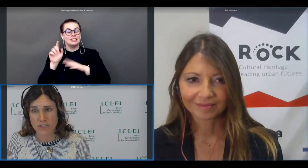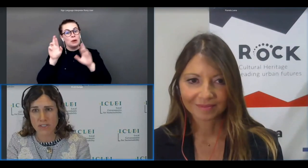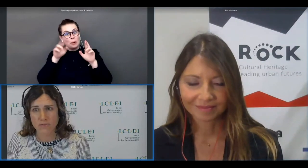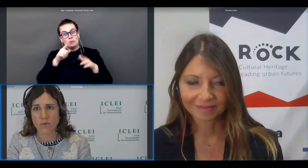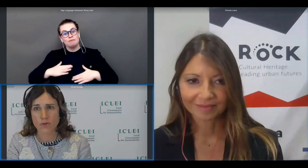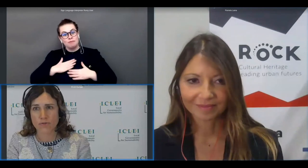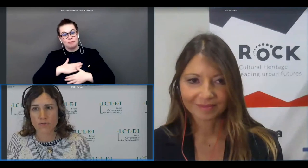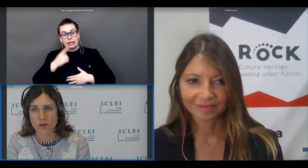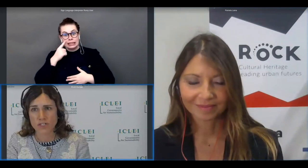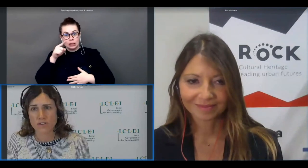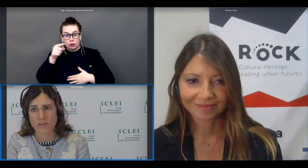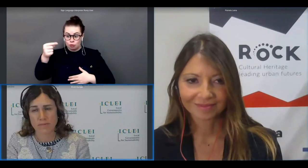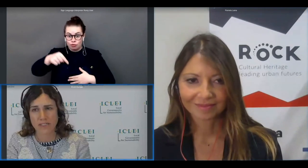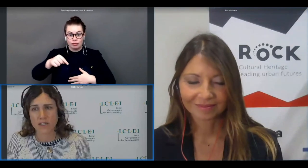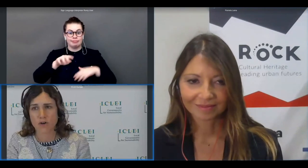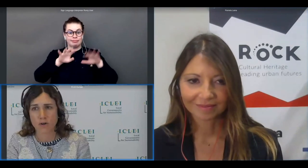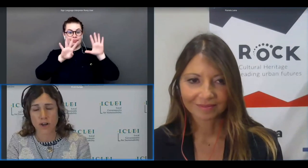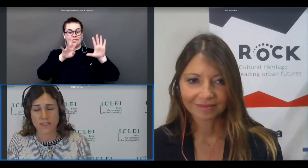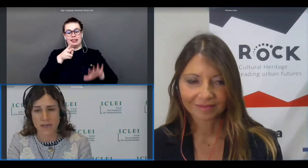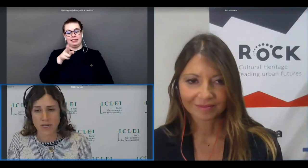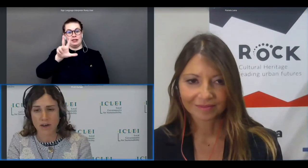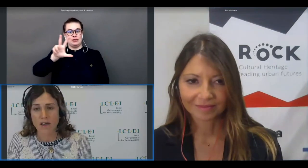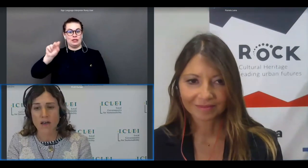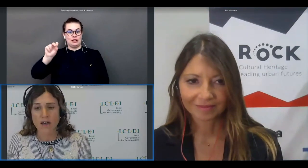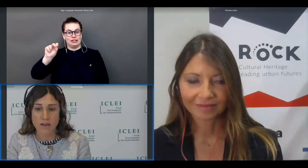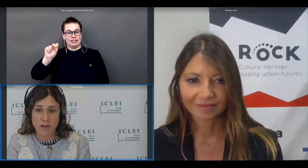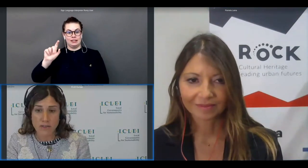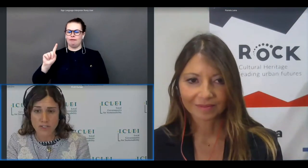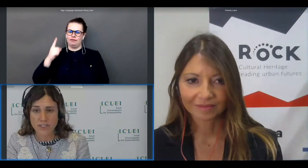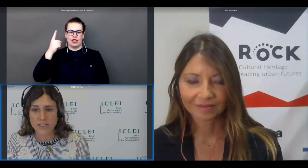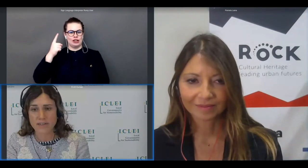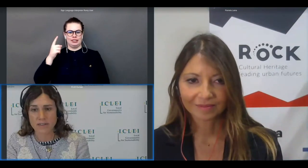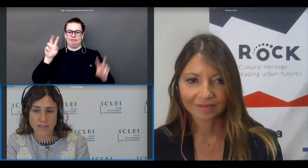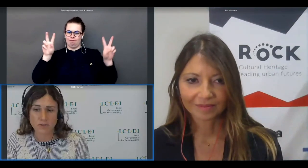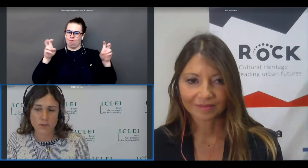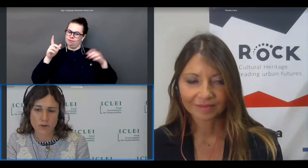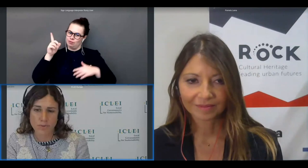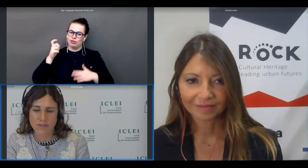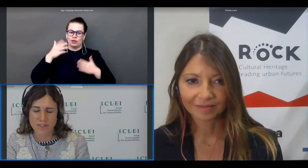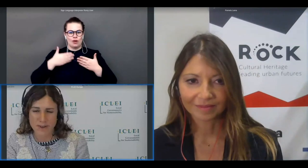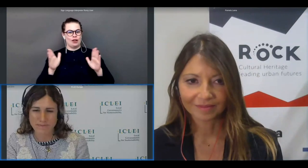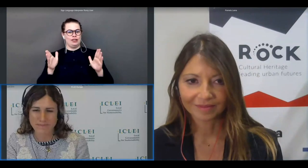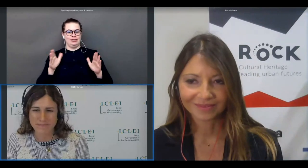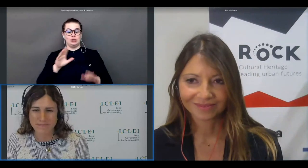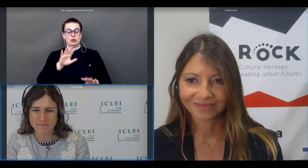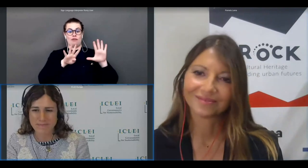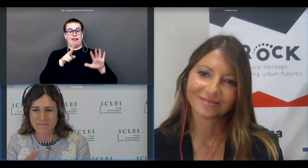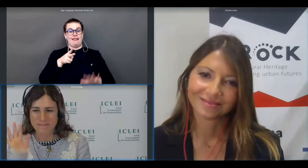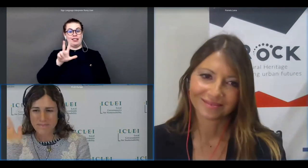30 for the first thematic online seminar 9 30 a central european time